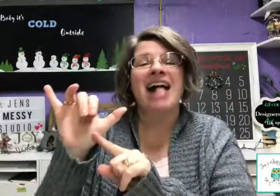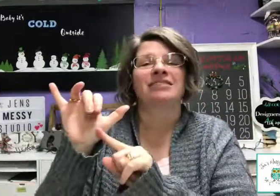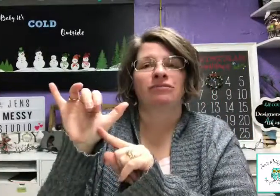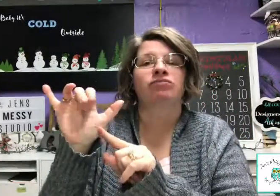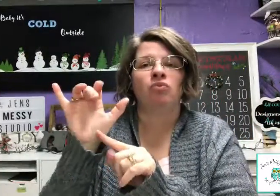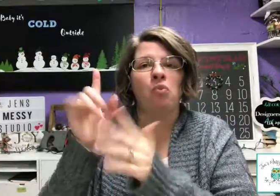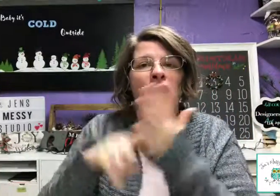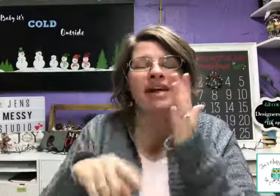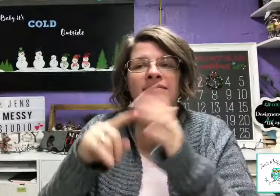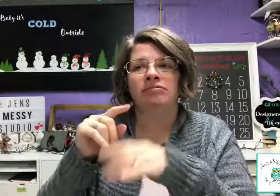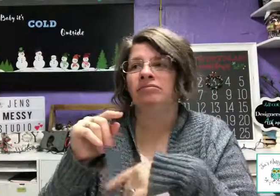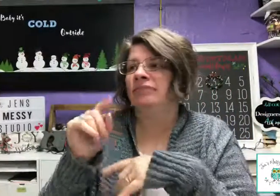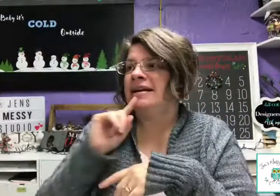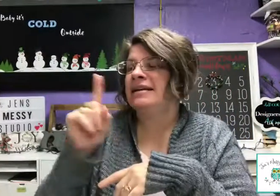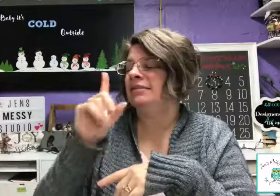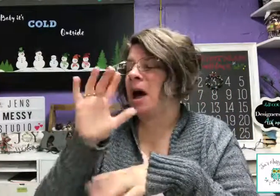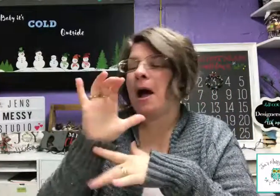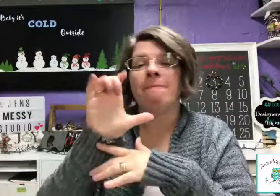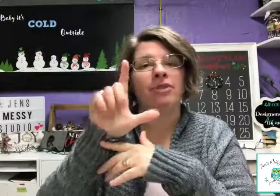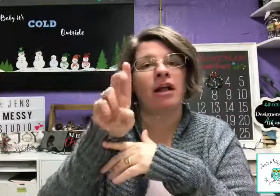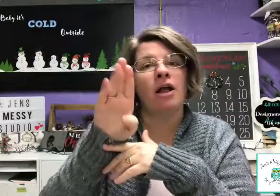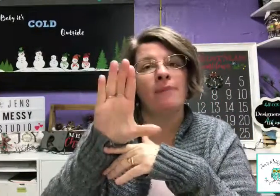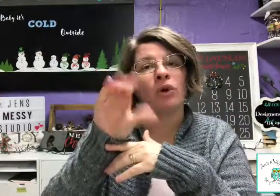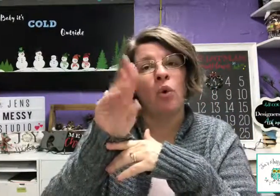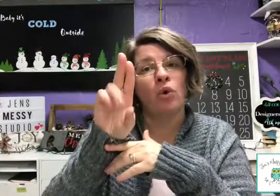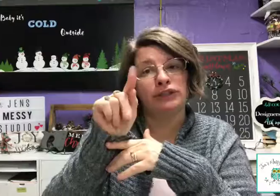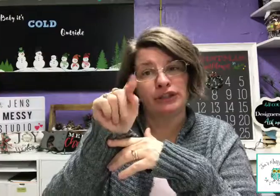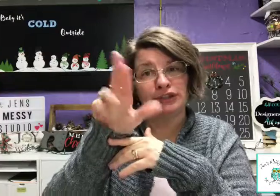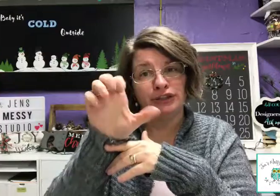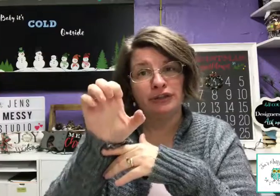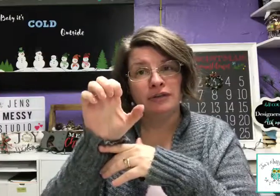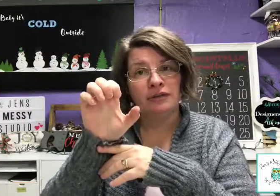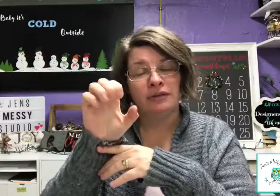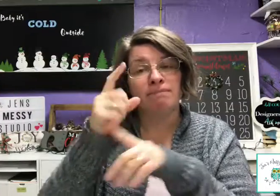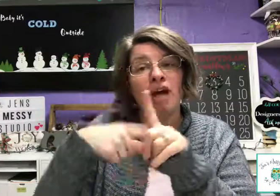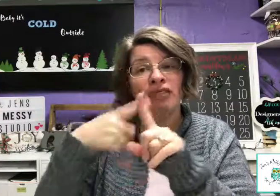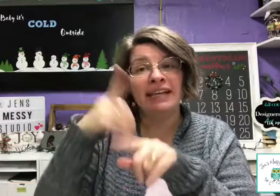last one. Eat off the club's quarters. Nothing.